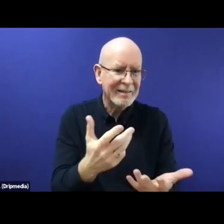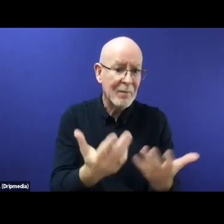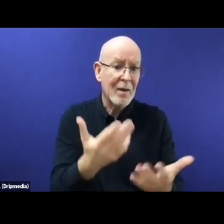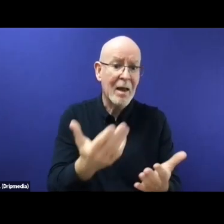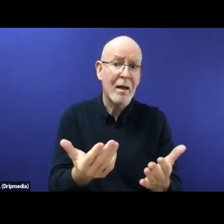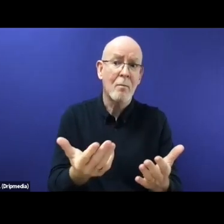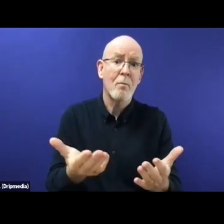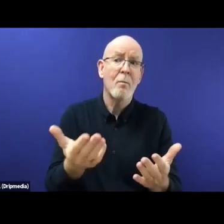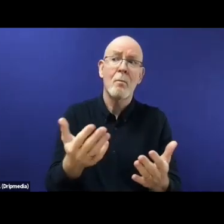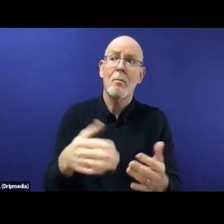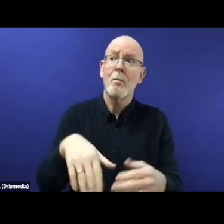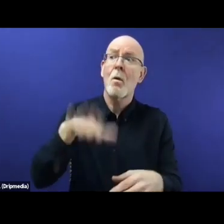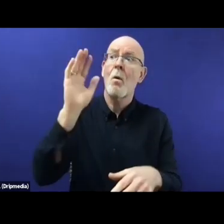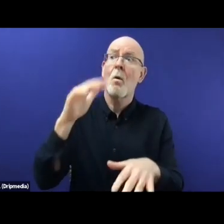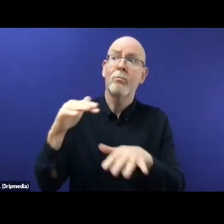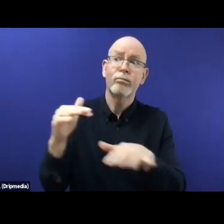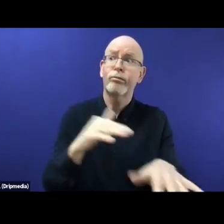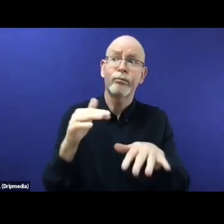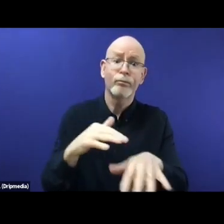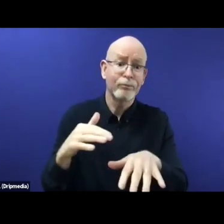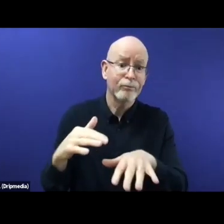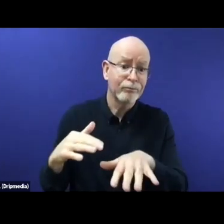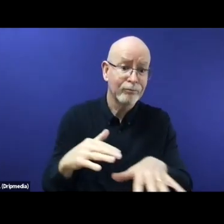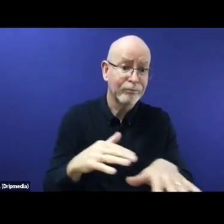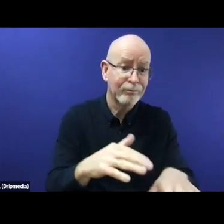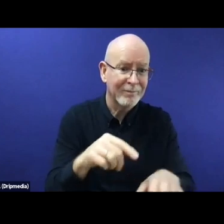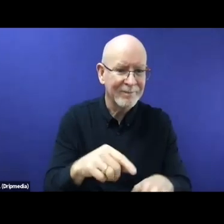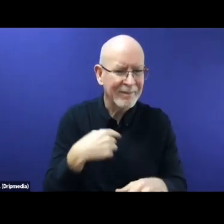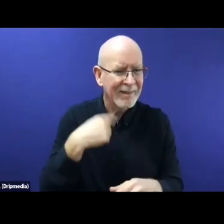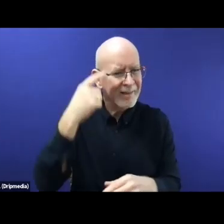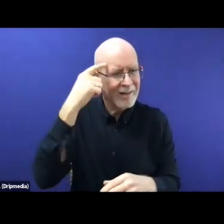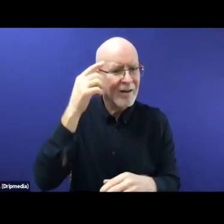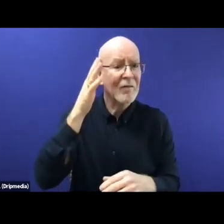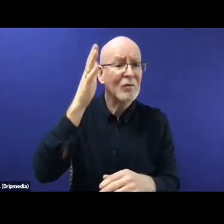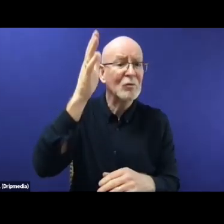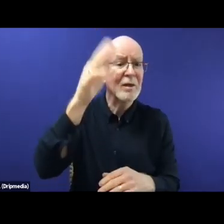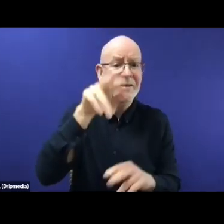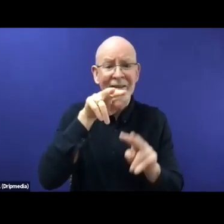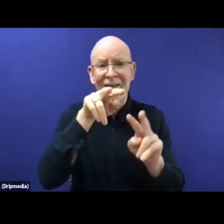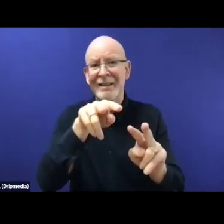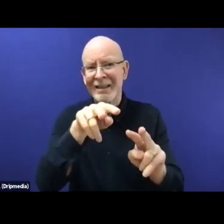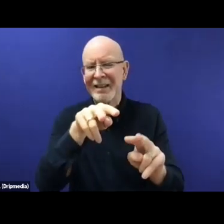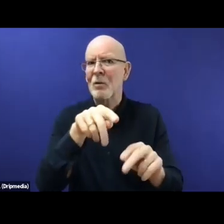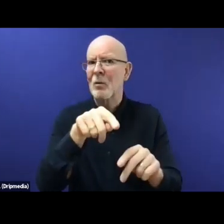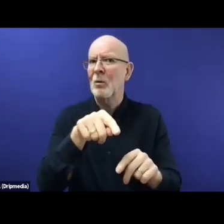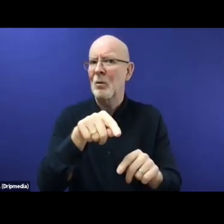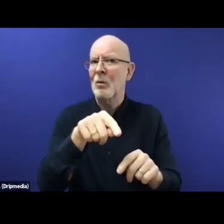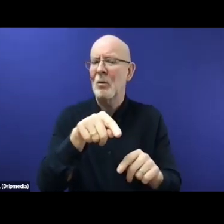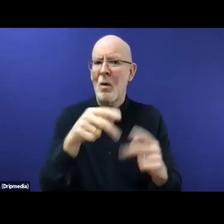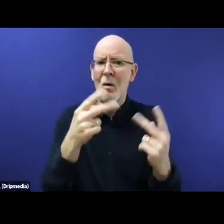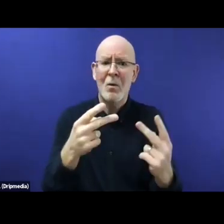significance of this pact and the significance of this pact on neighboring jurisdictions. I